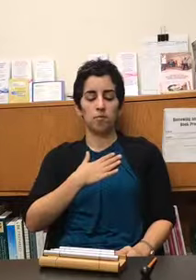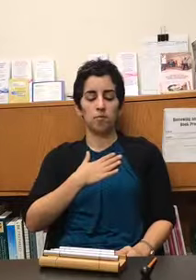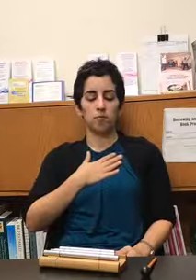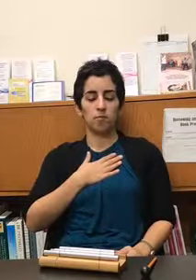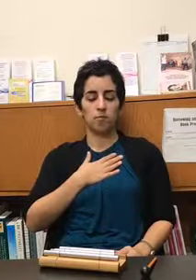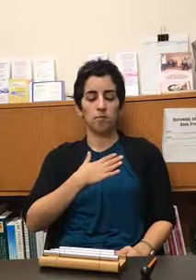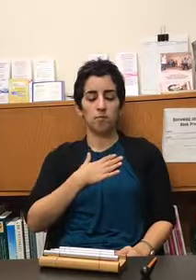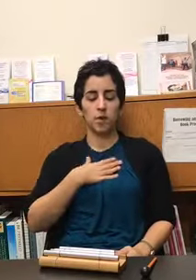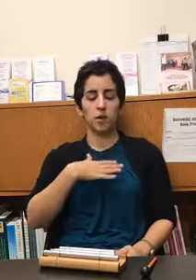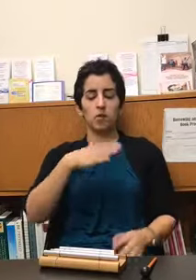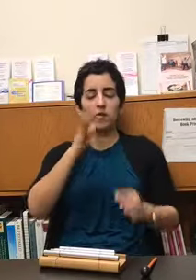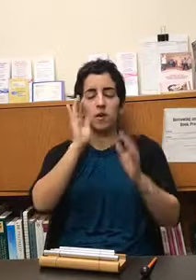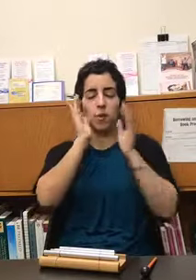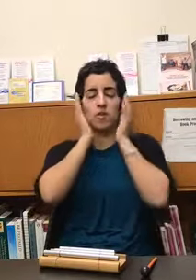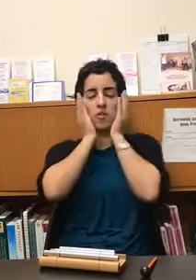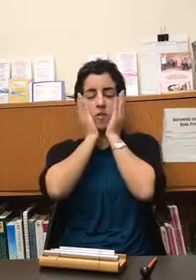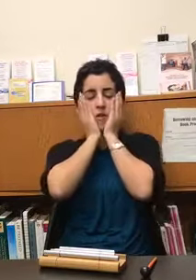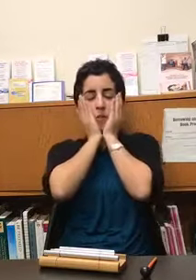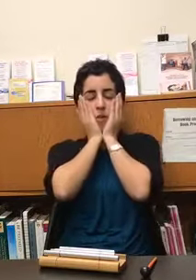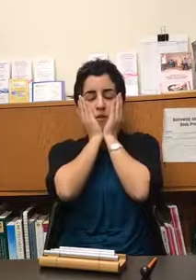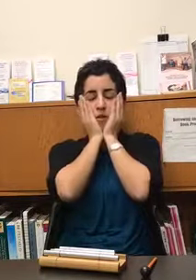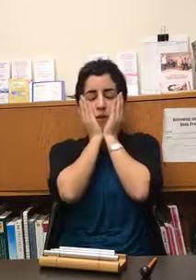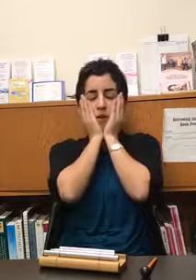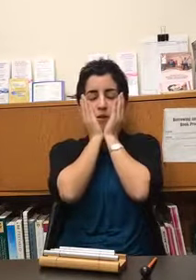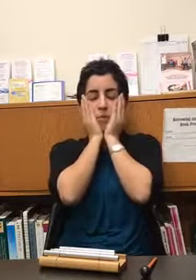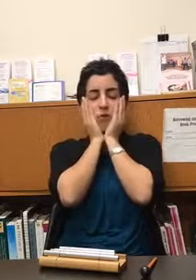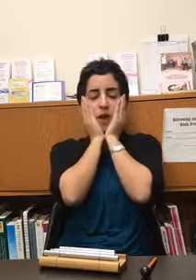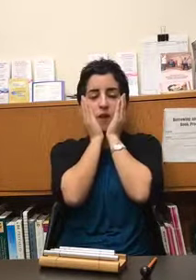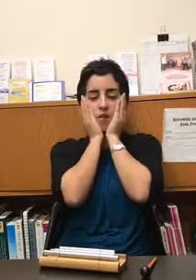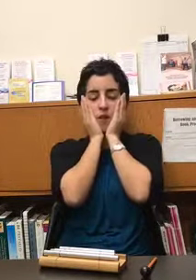you might notice vibrations different parts of the body you move your hands around